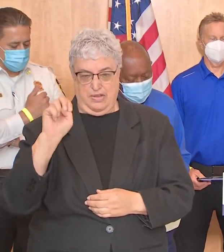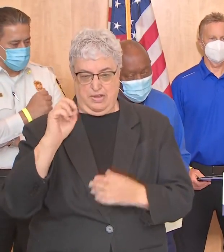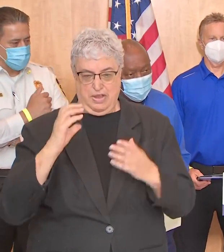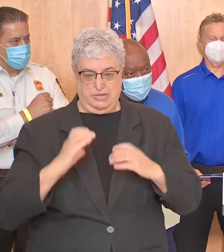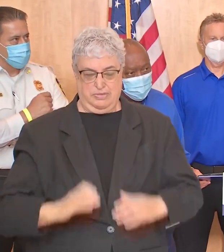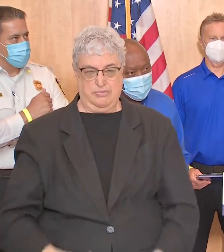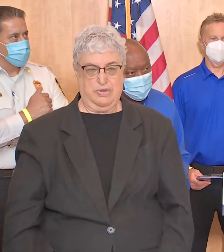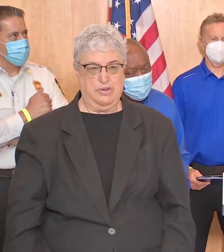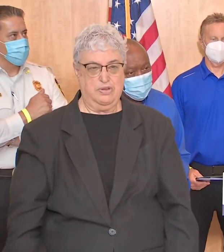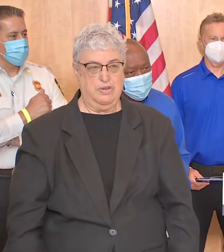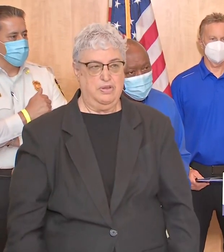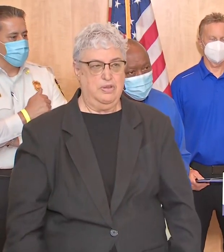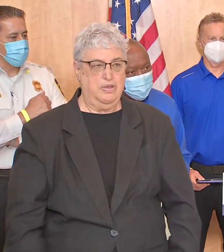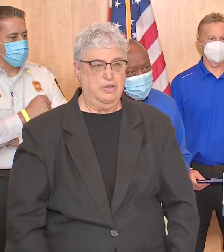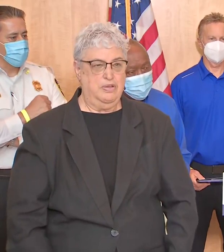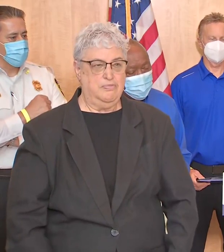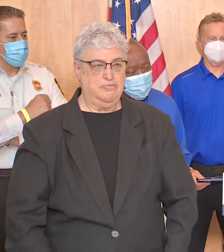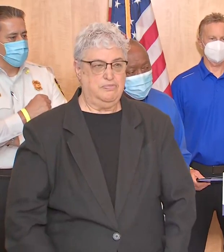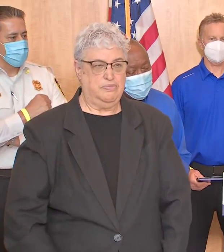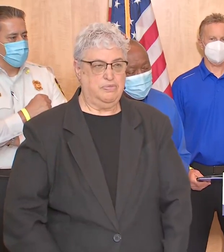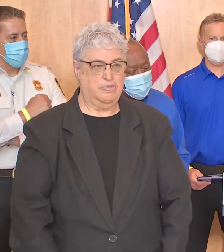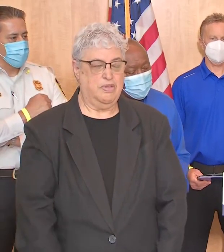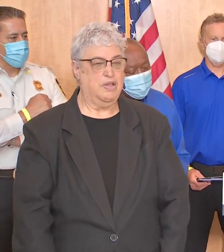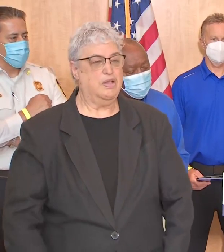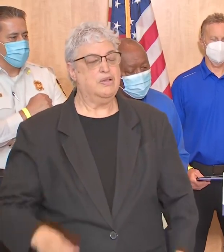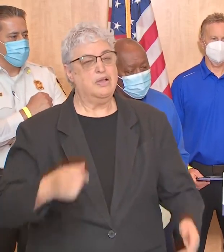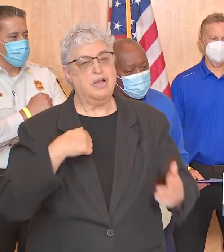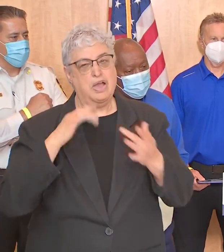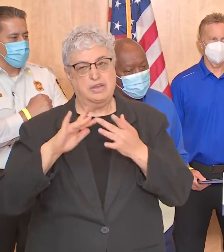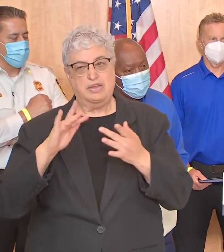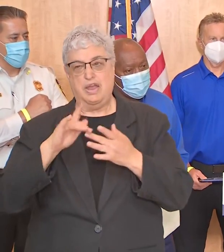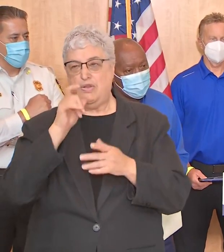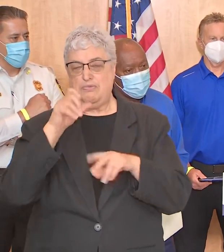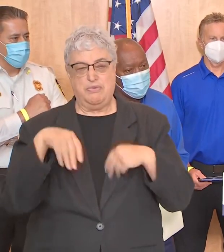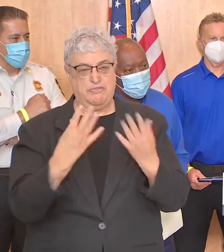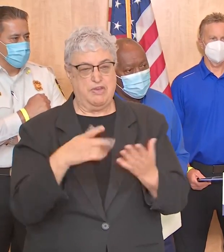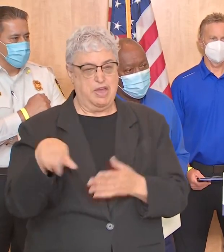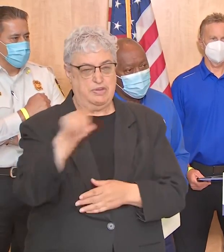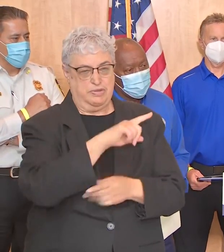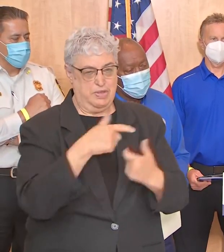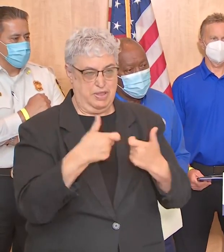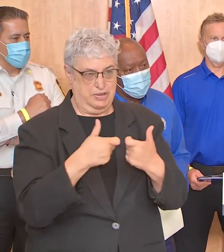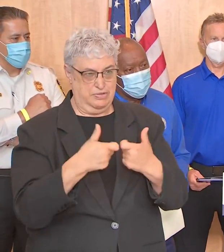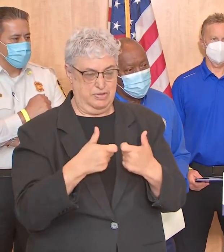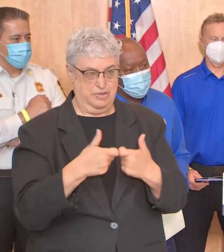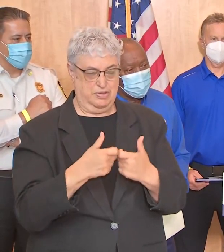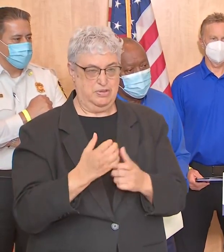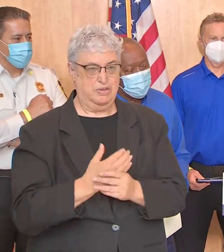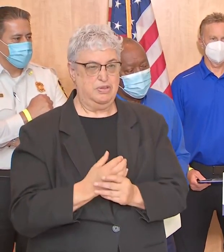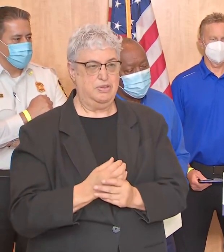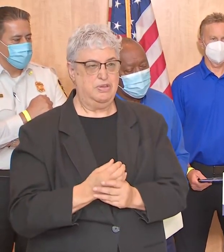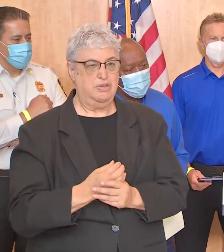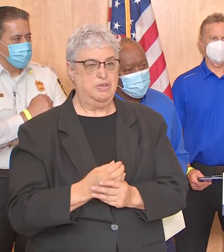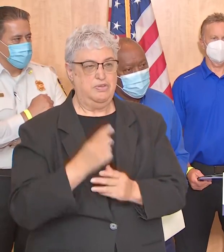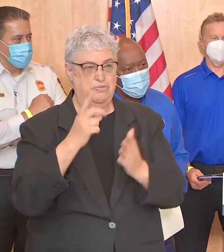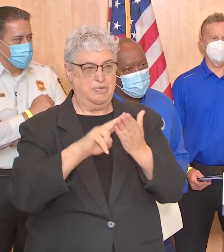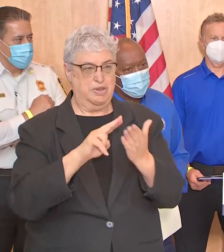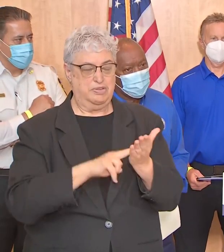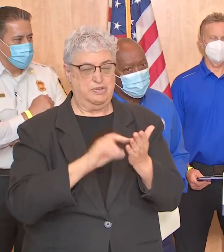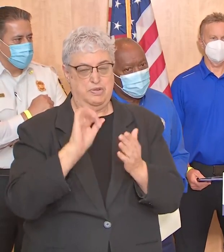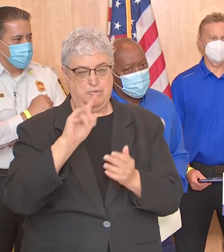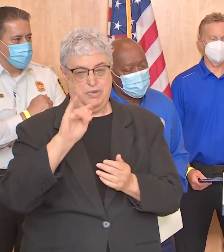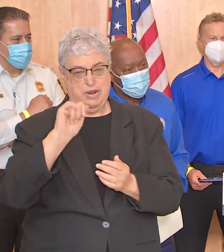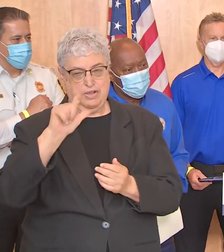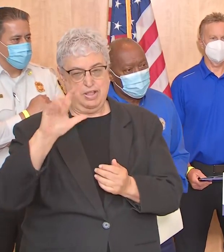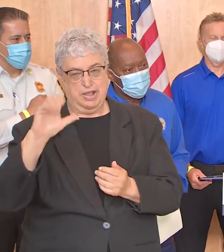designated please make sure you contact your electric provider please remember that even if you are registered as a critical